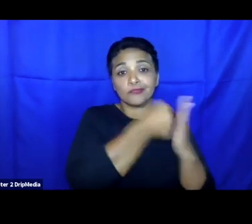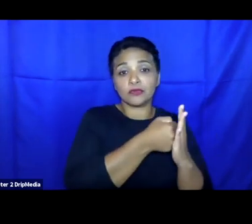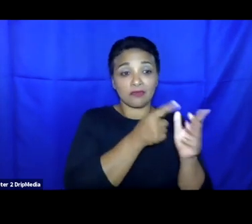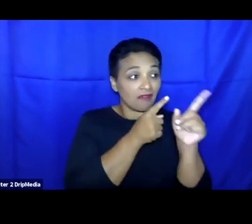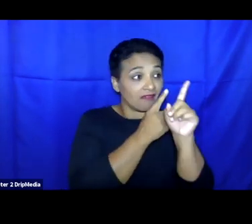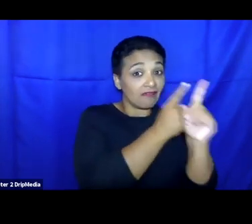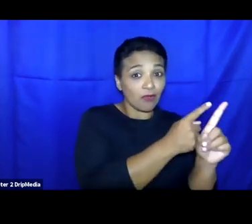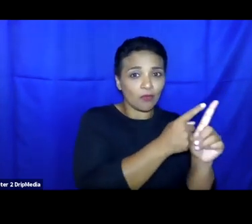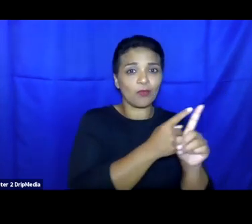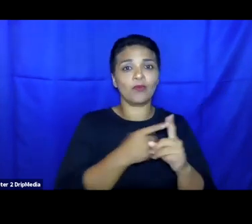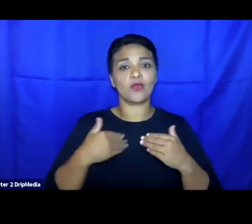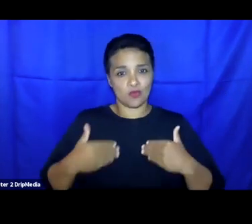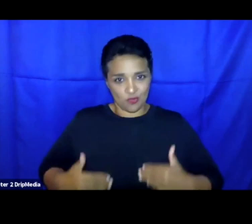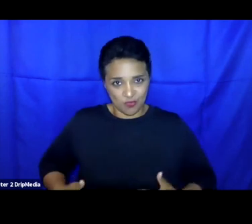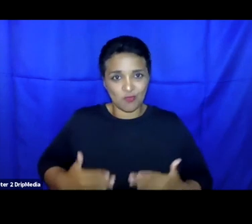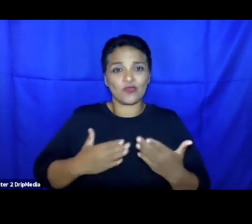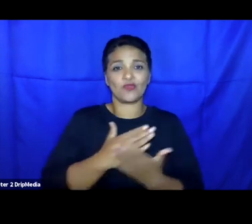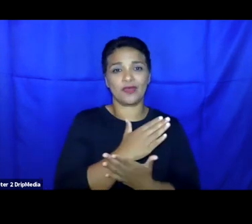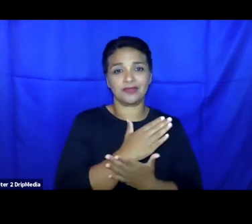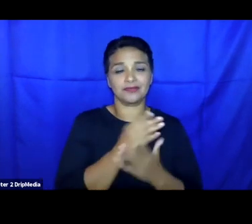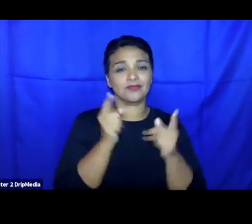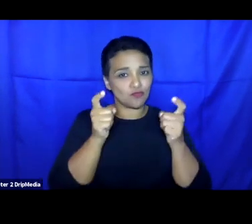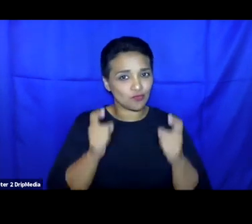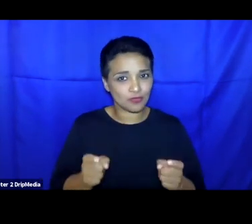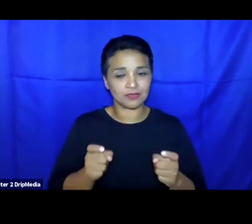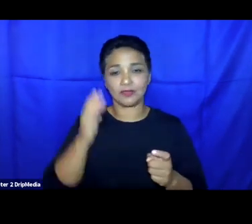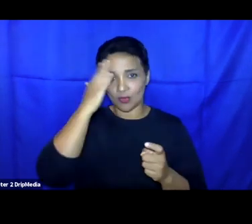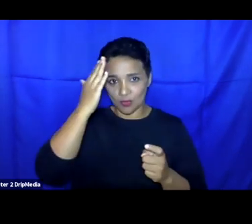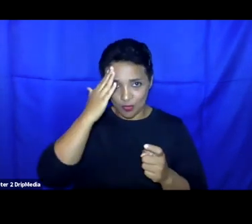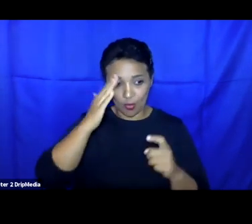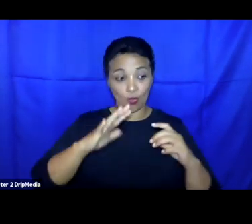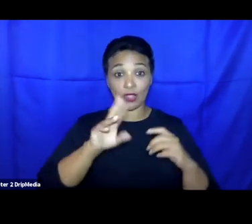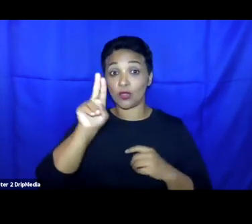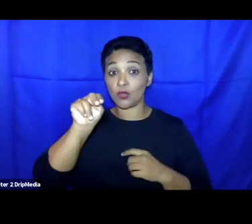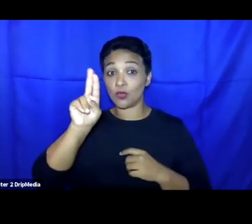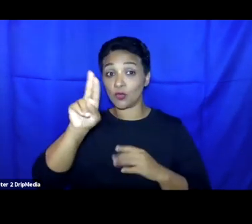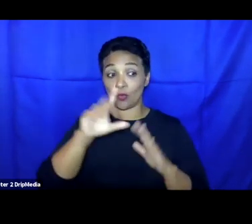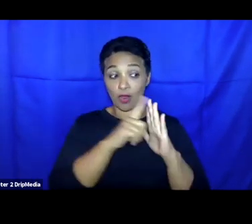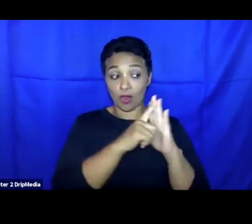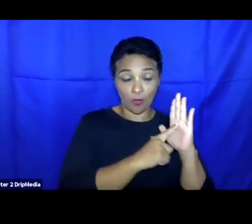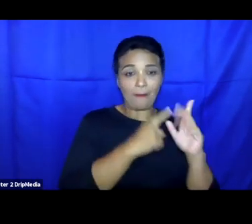principles, which are common to both the global compact and EU law already. Thank you.